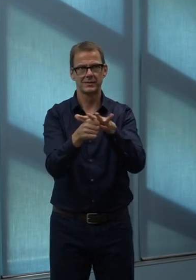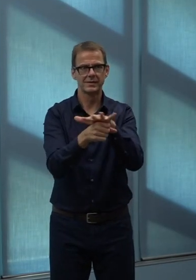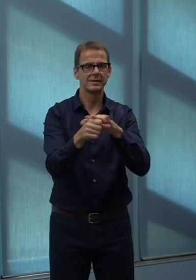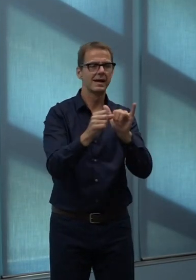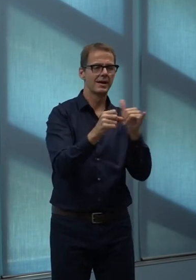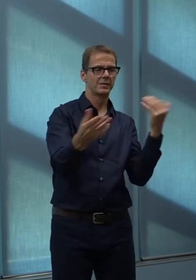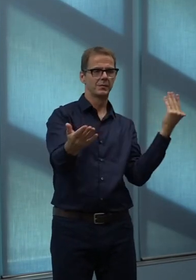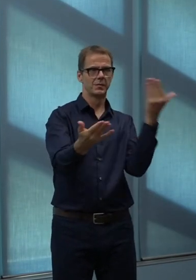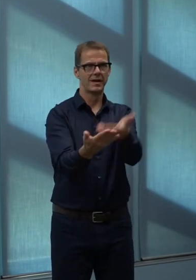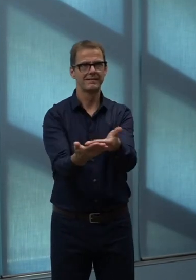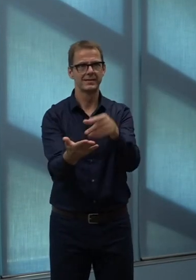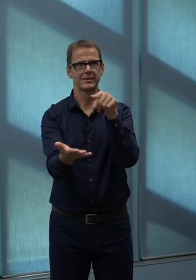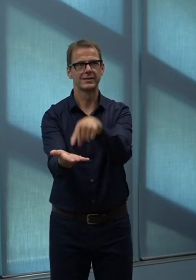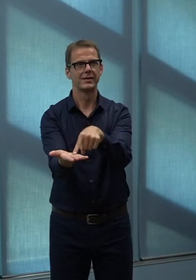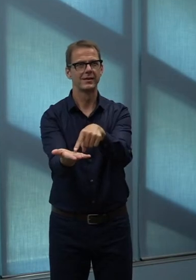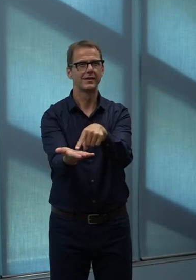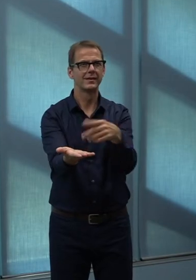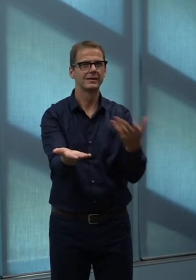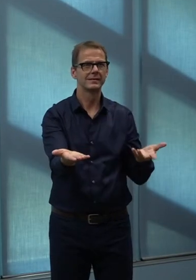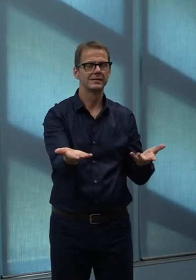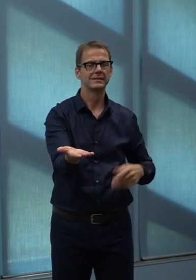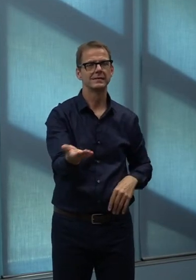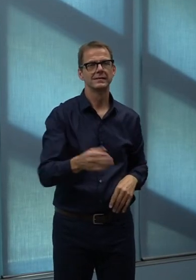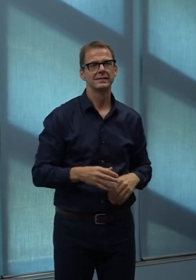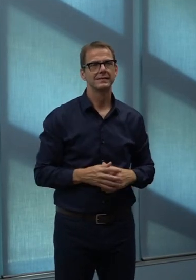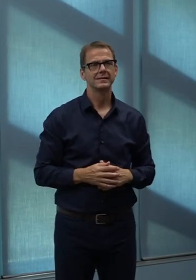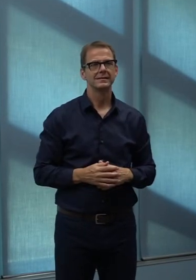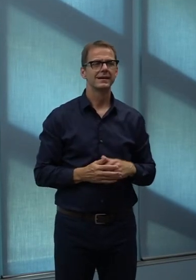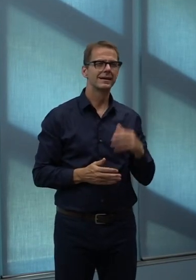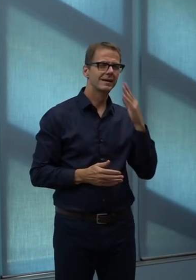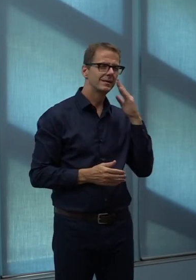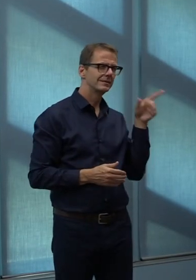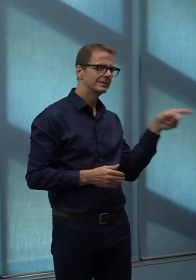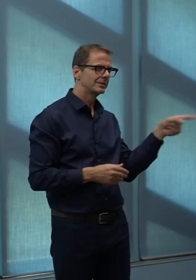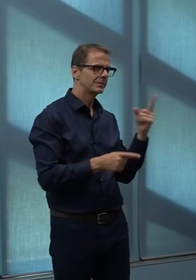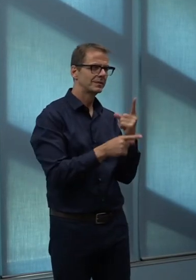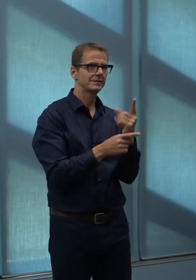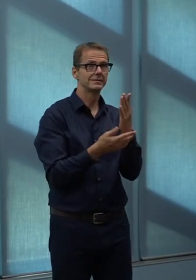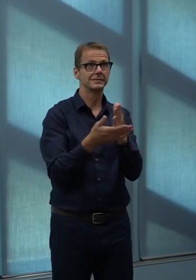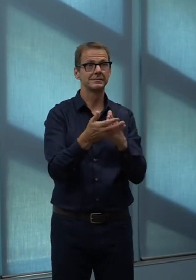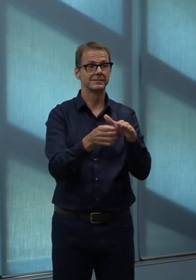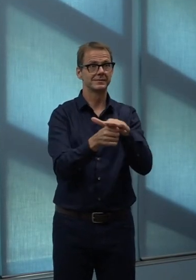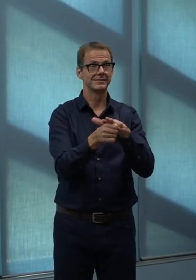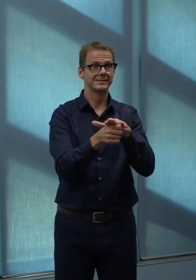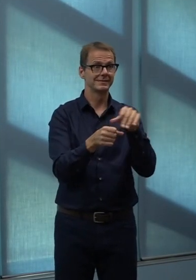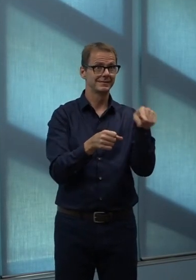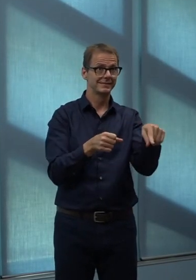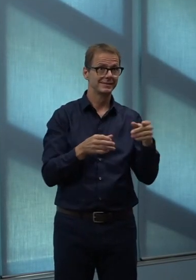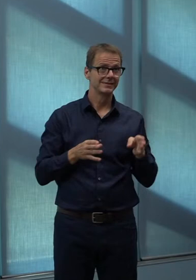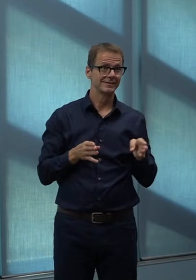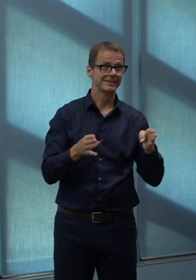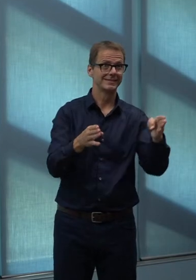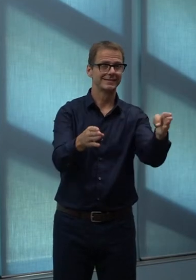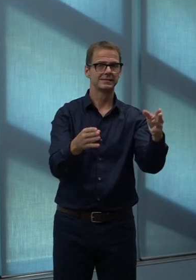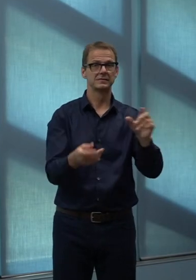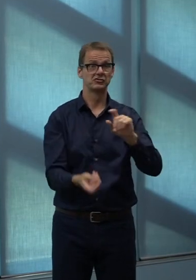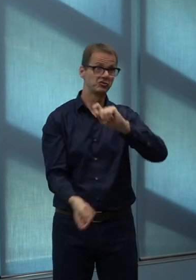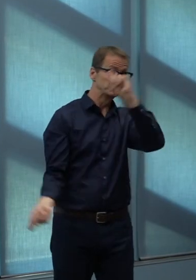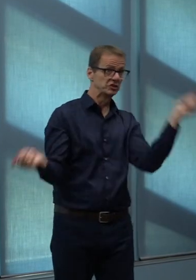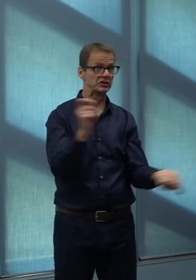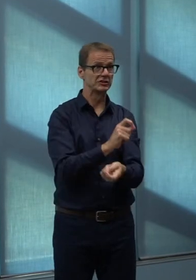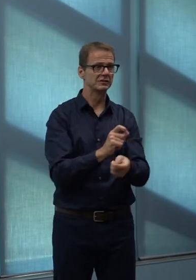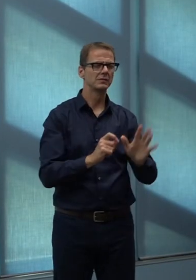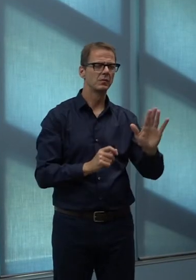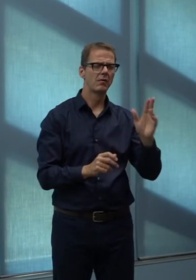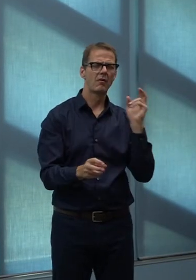some areas it's difficult to reverse engineer where you've got lots backing on, for example, but where you purpose-build new neighbourhoods and design